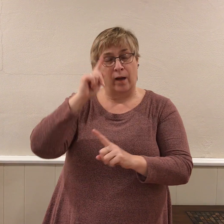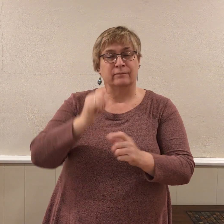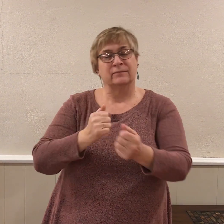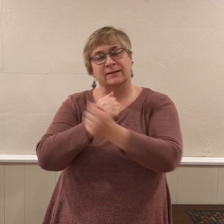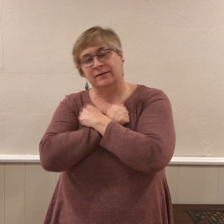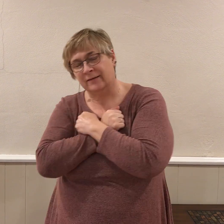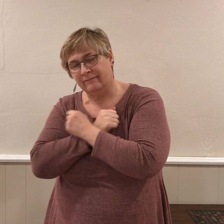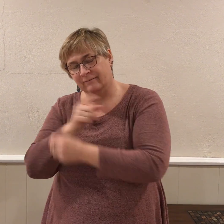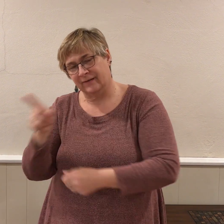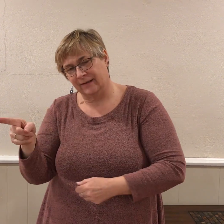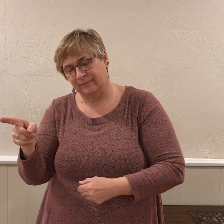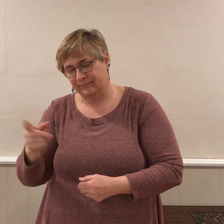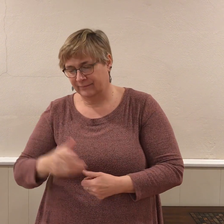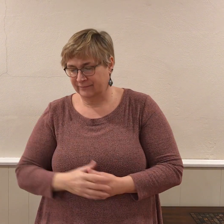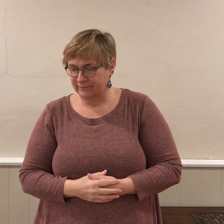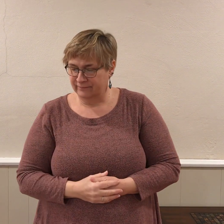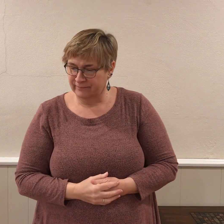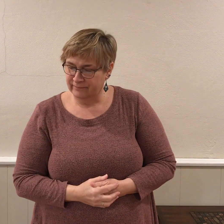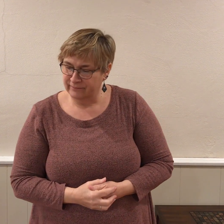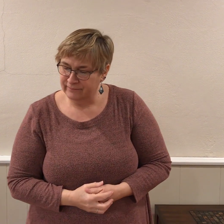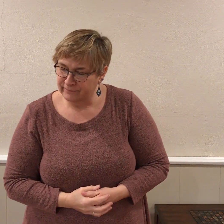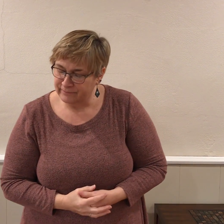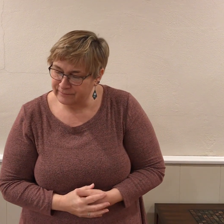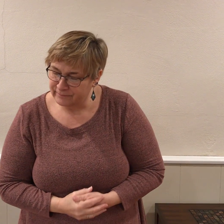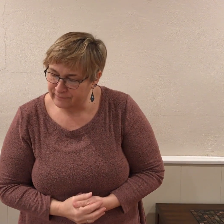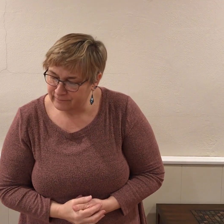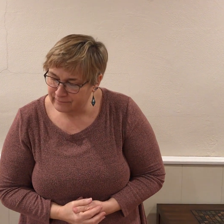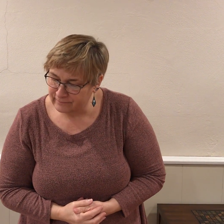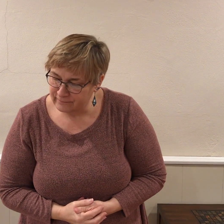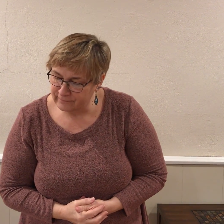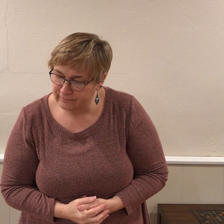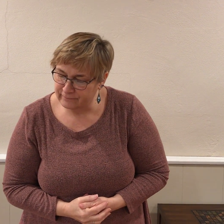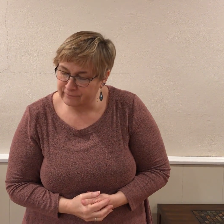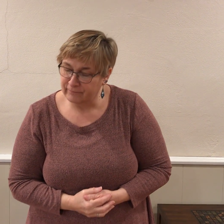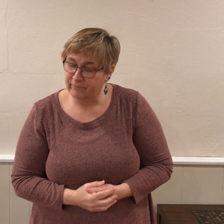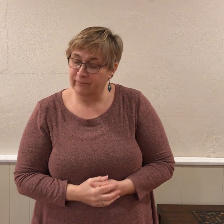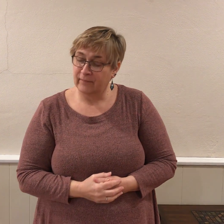Father told the little boy to play outside.